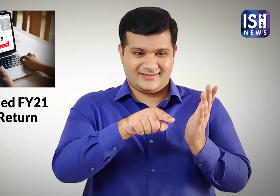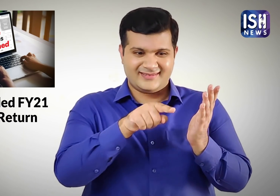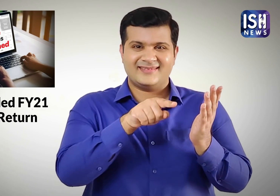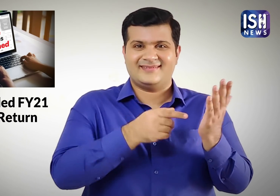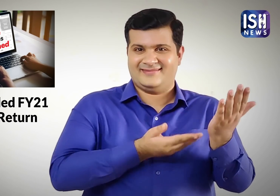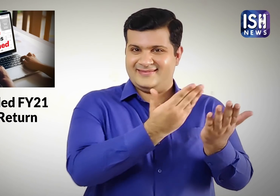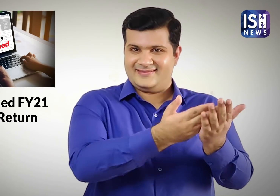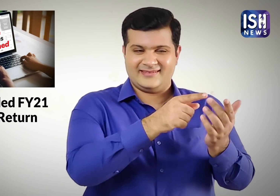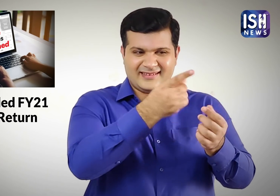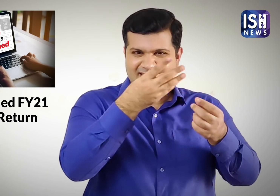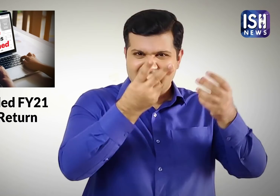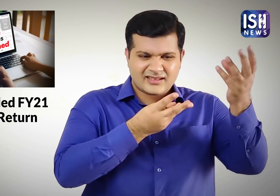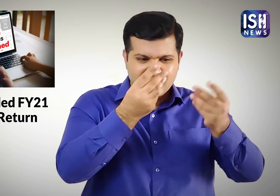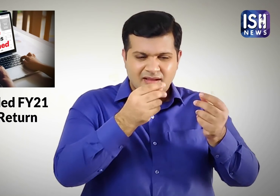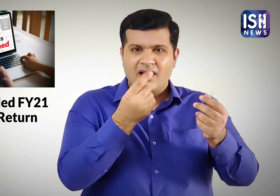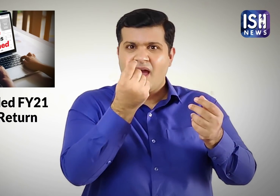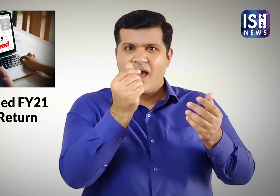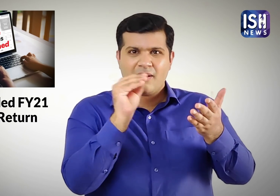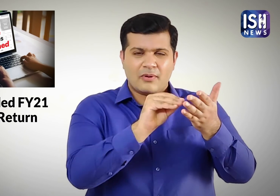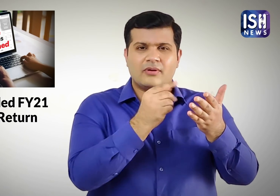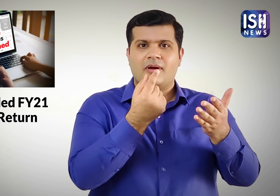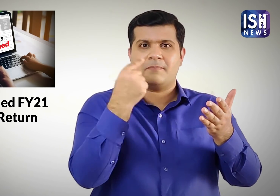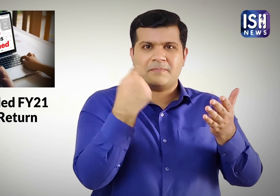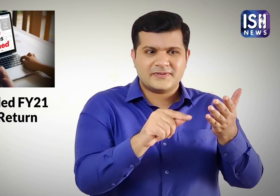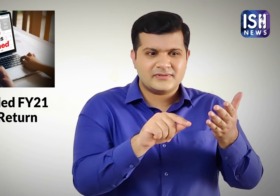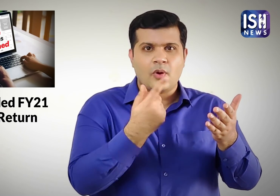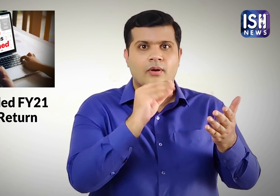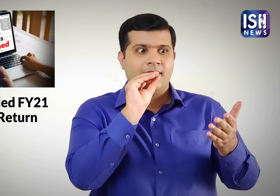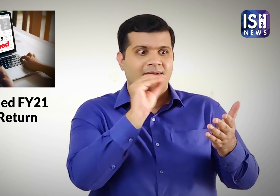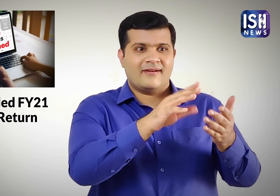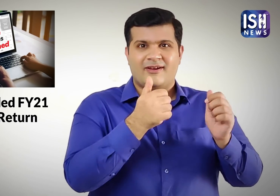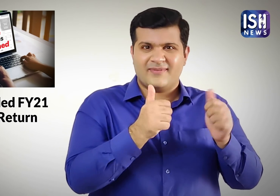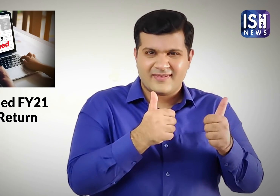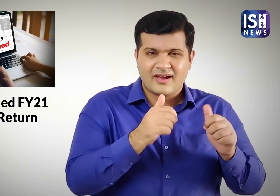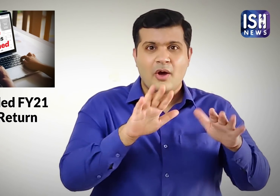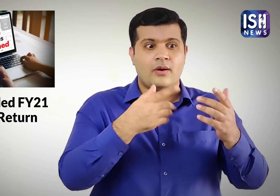revised return of income on account of mistakes or omission in the previous return